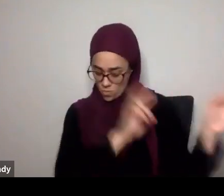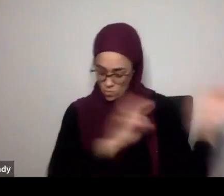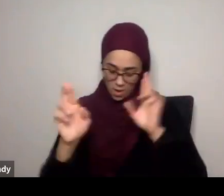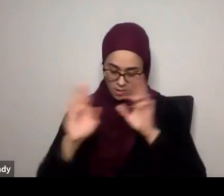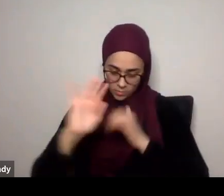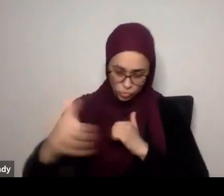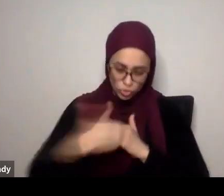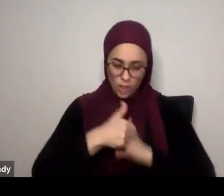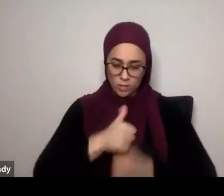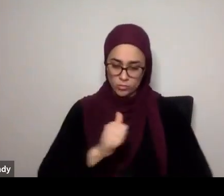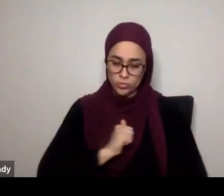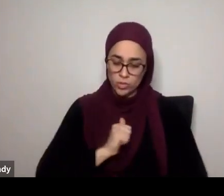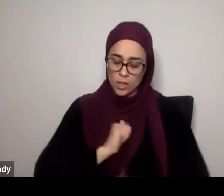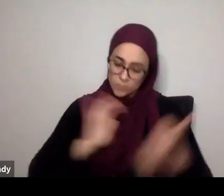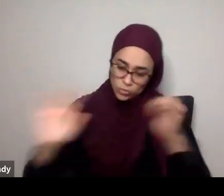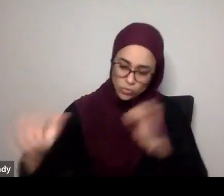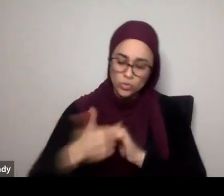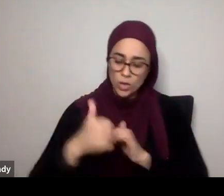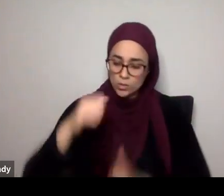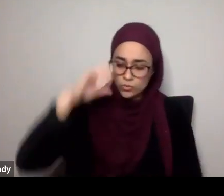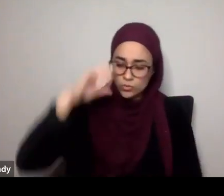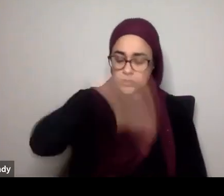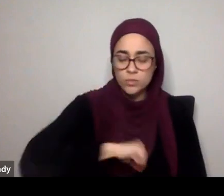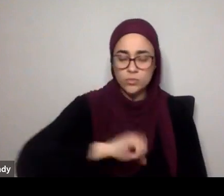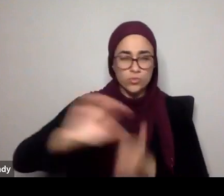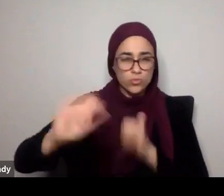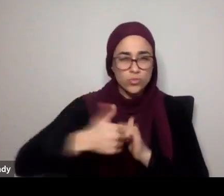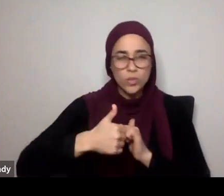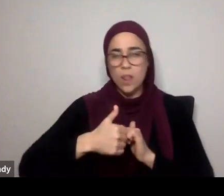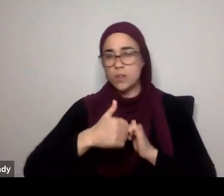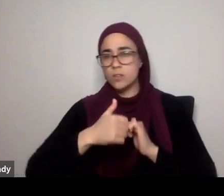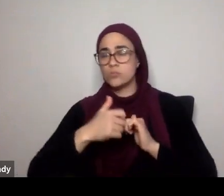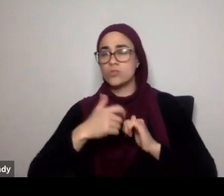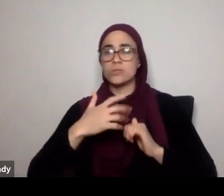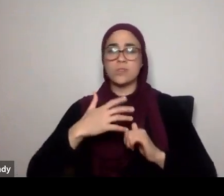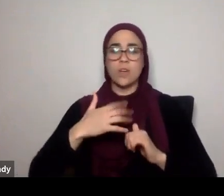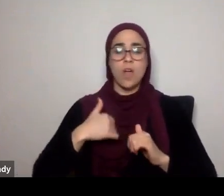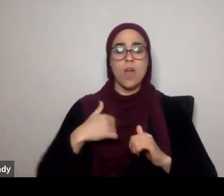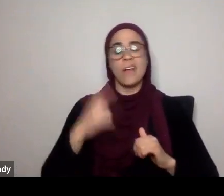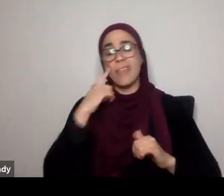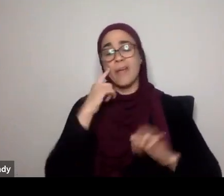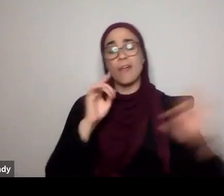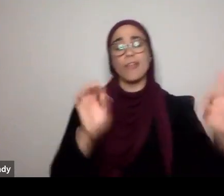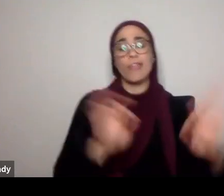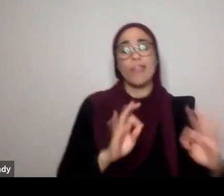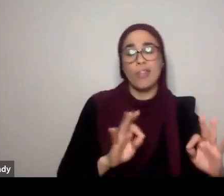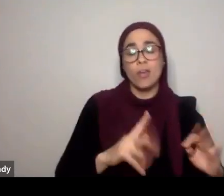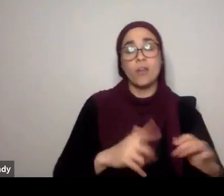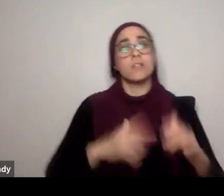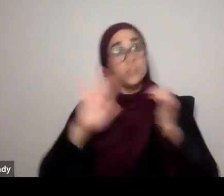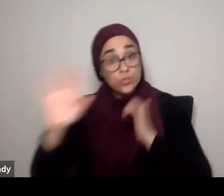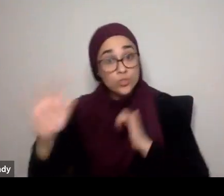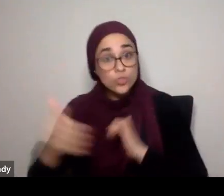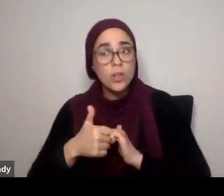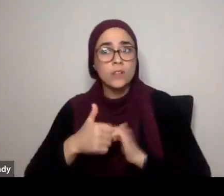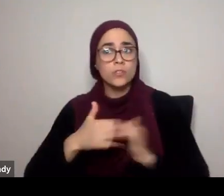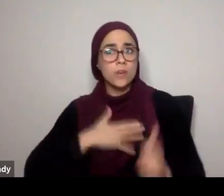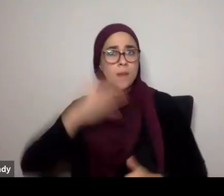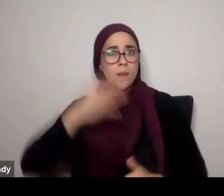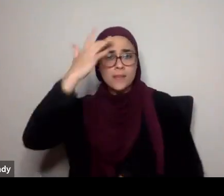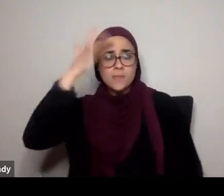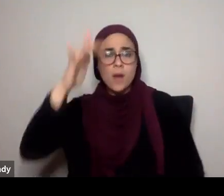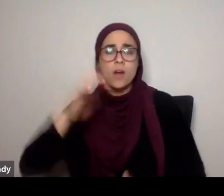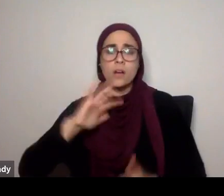prejudices, challenging some of the things, that they take, for granted, challenging their intellectual genealogies, challenging their positions,